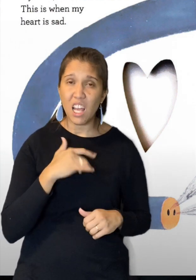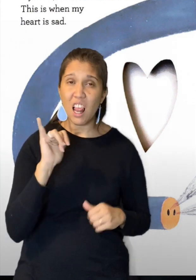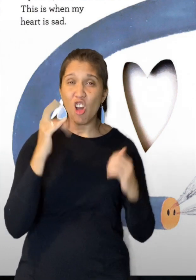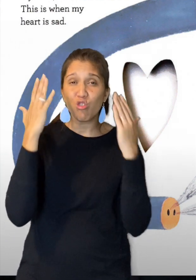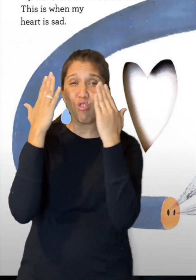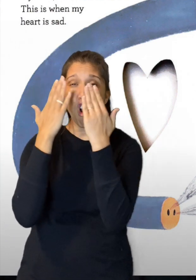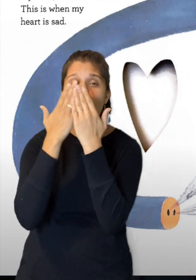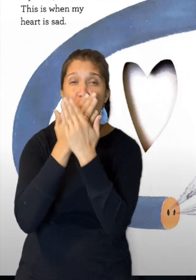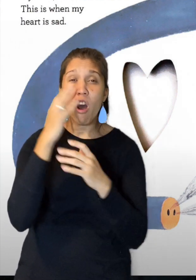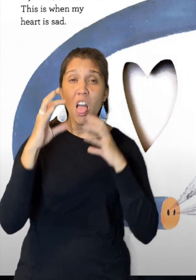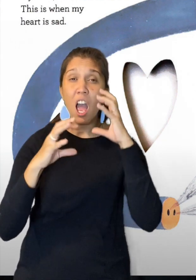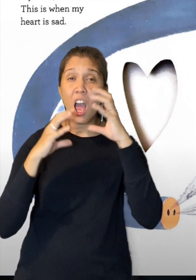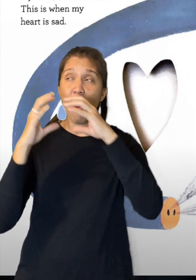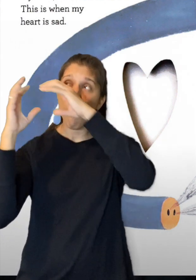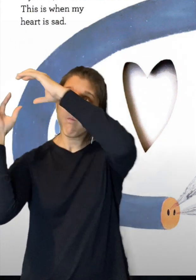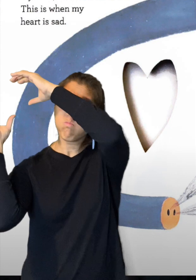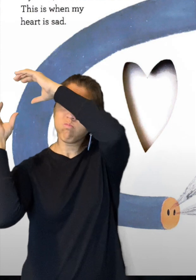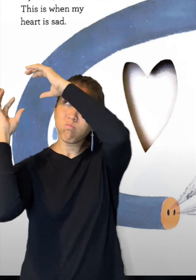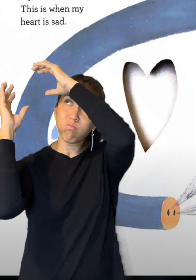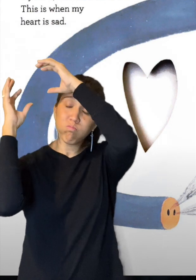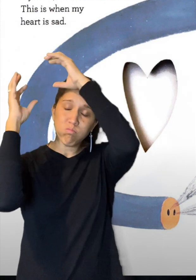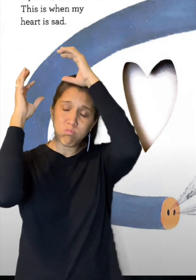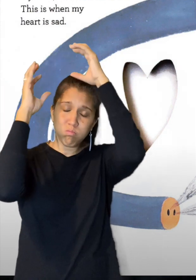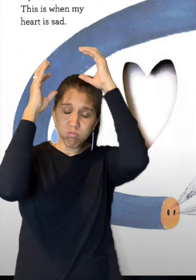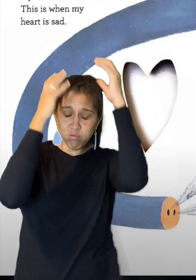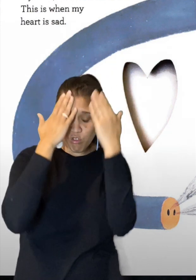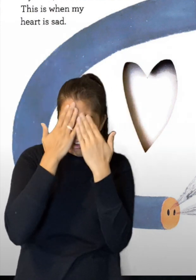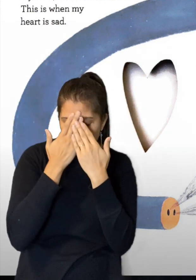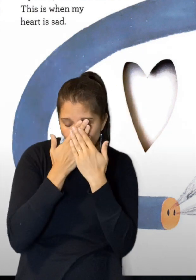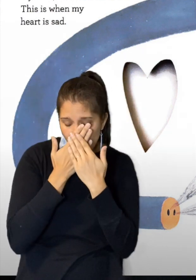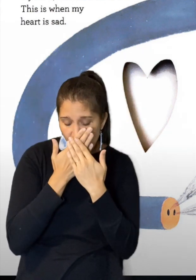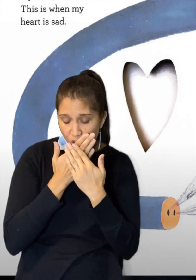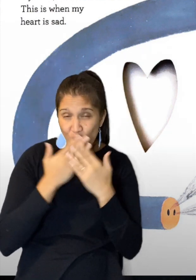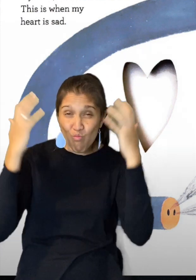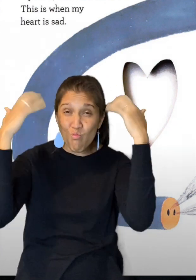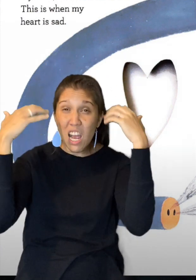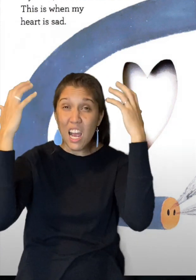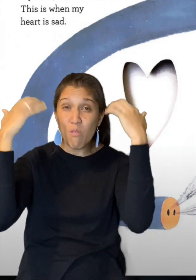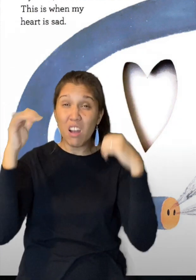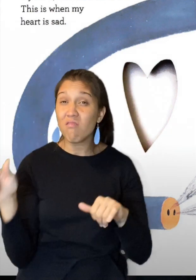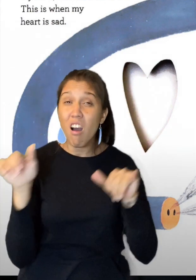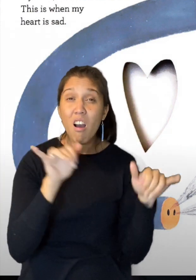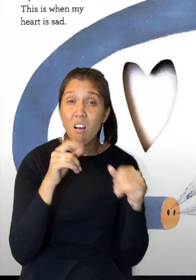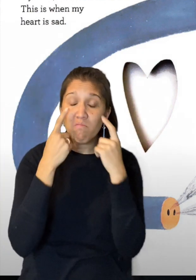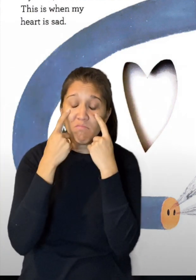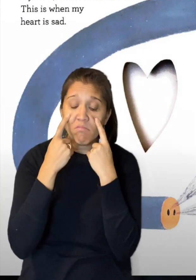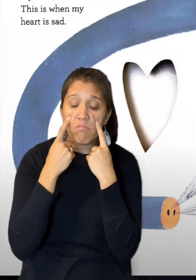There's a dark cloud over my head. And tears fall like rain.